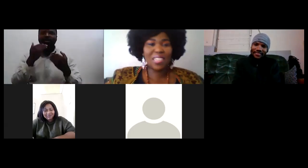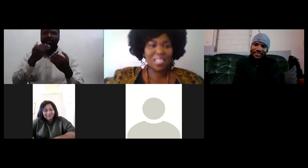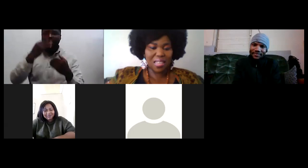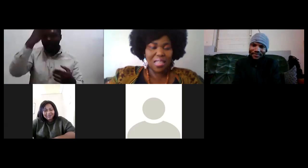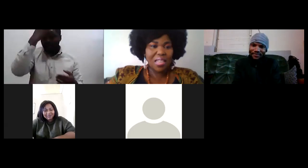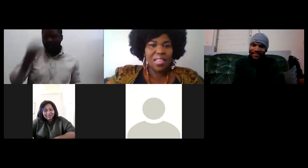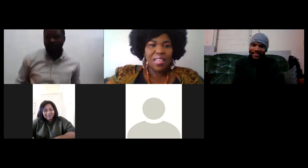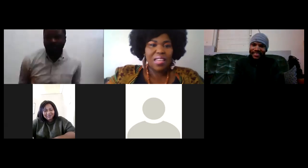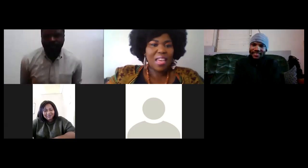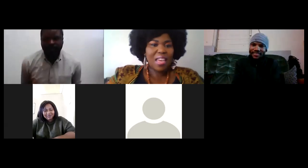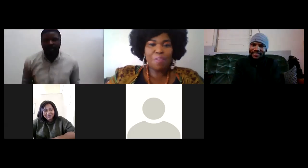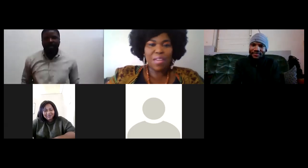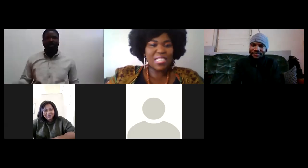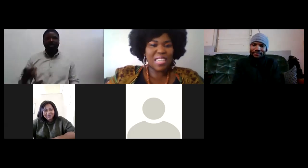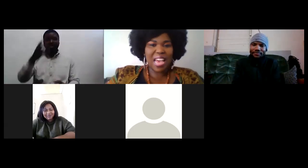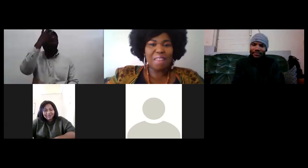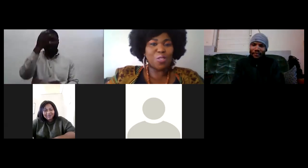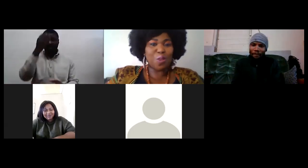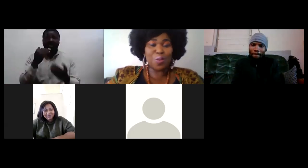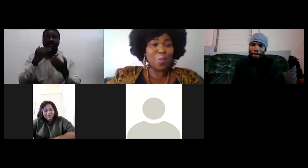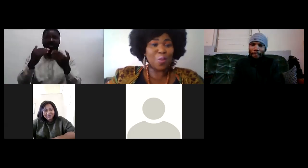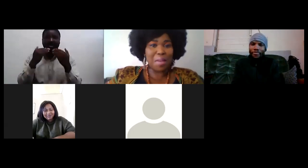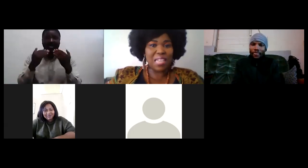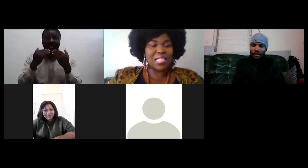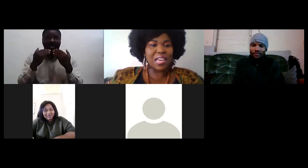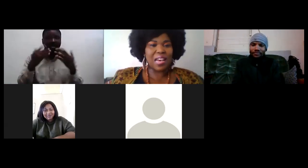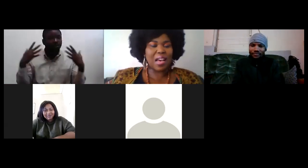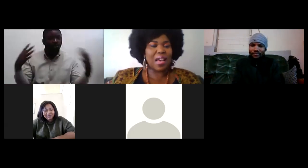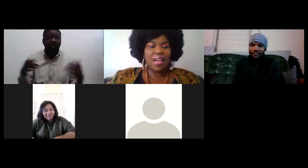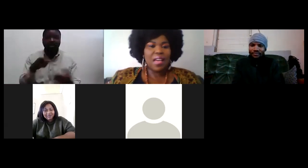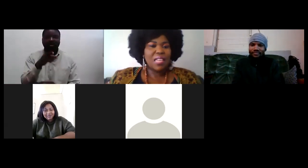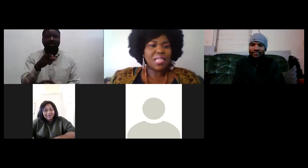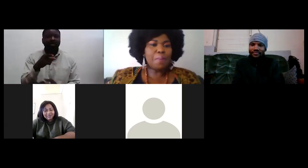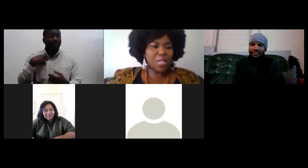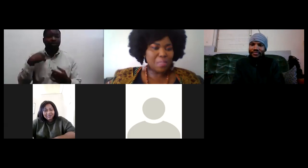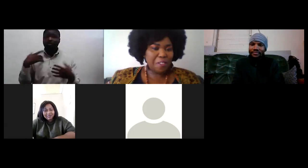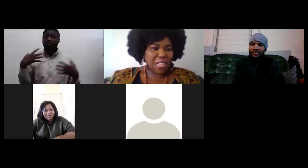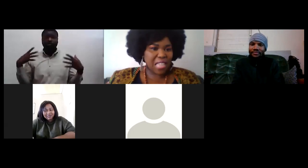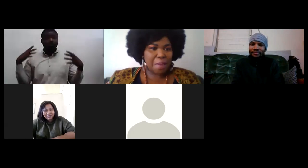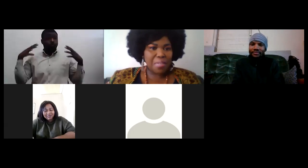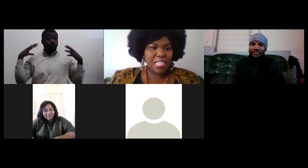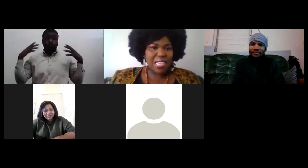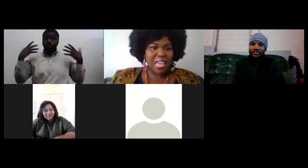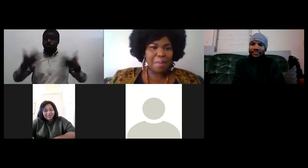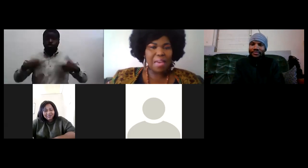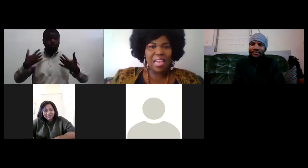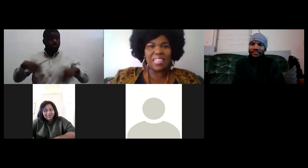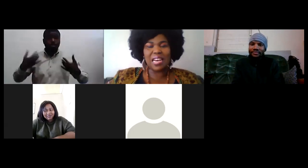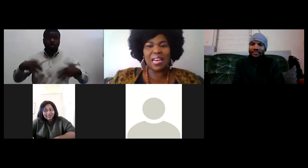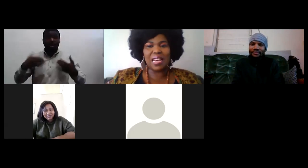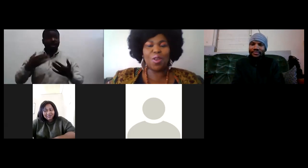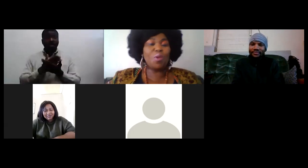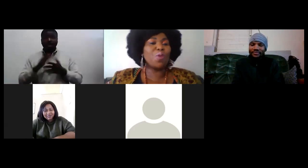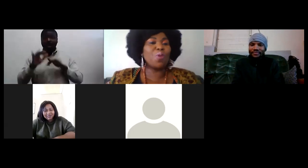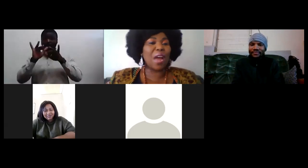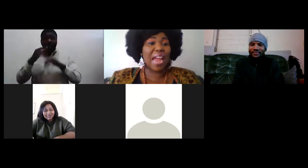right everybody i am so so so amazed some people it's my first time meeting them and